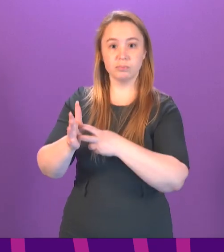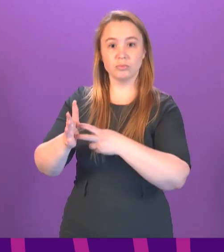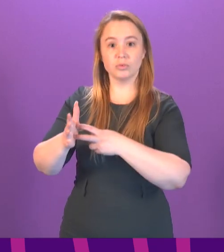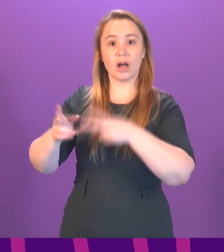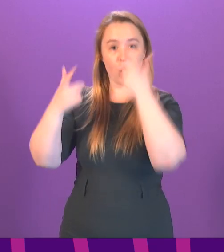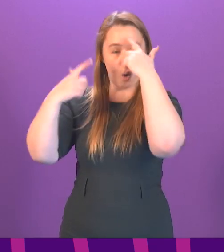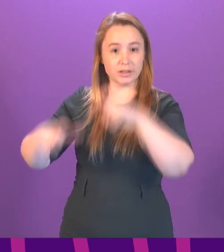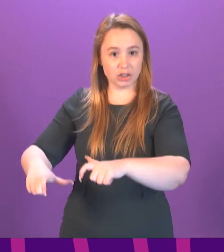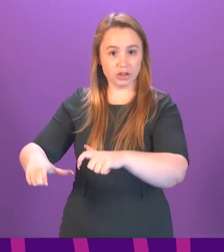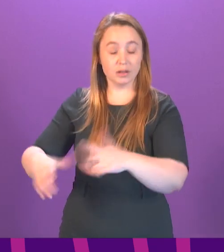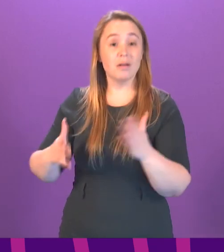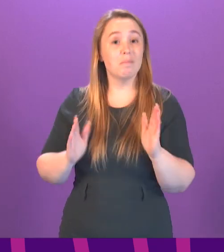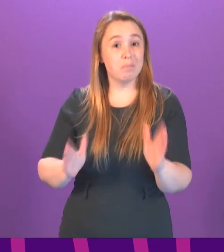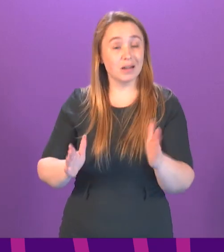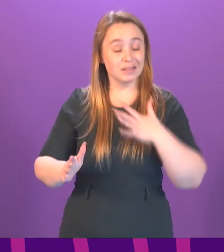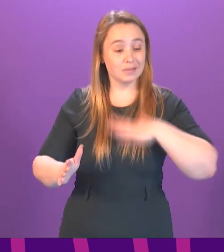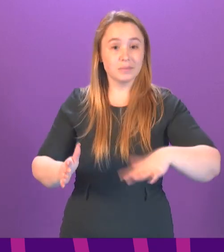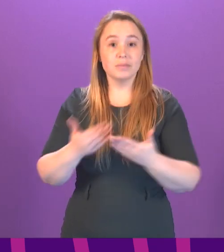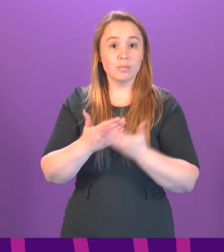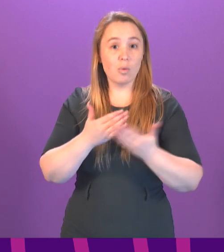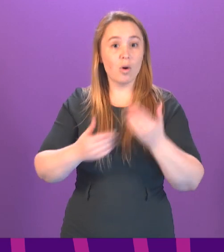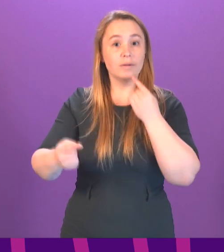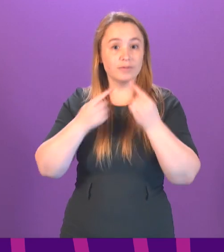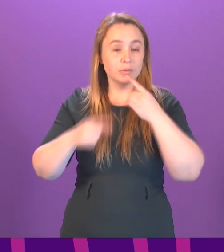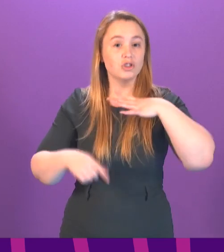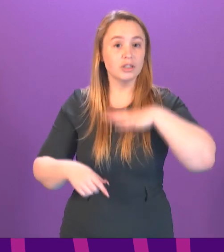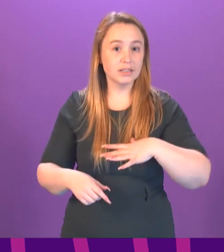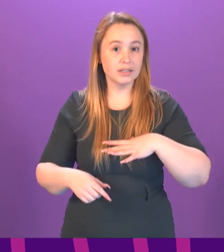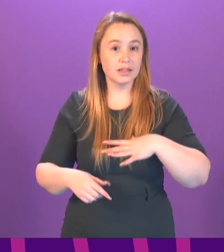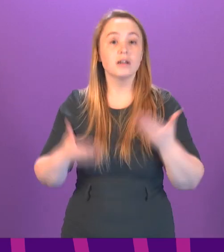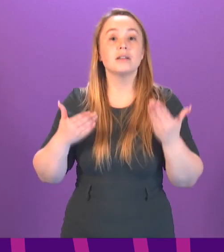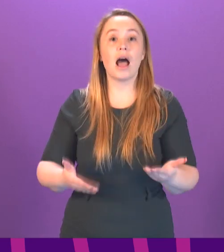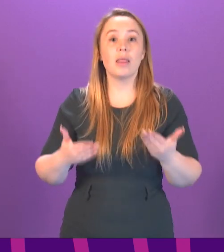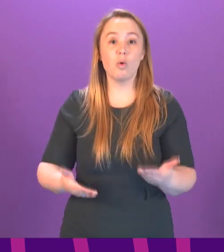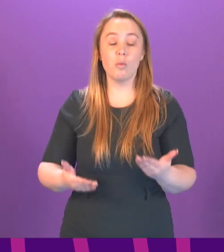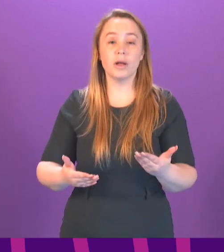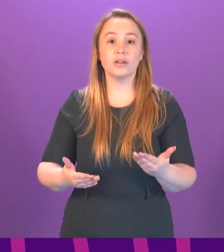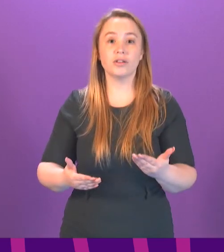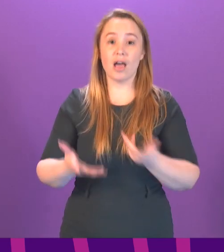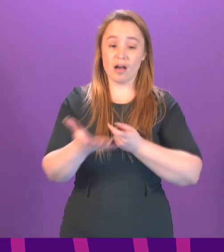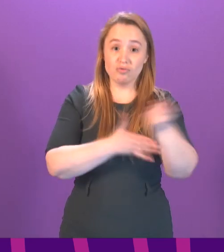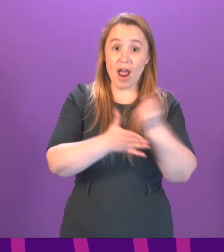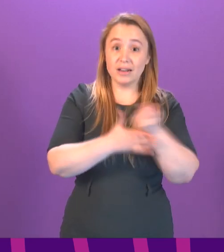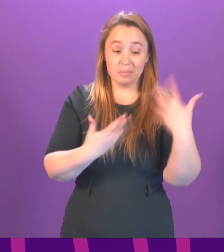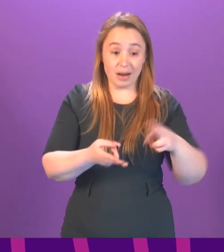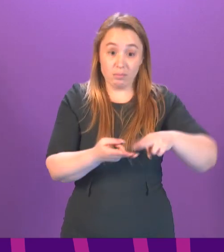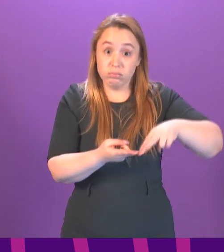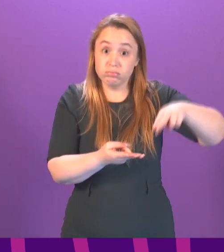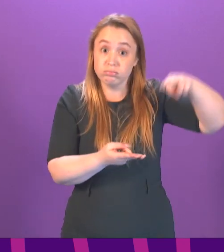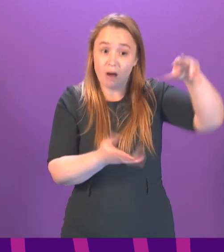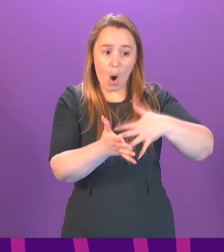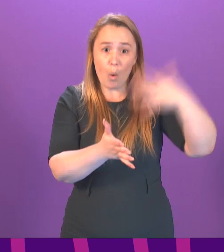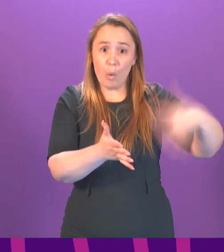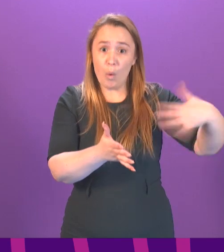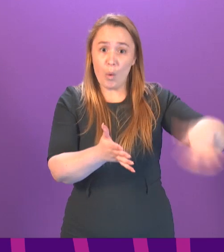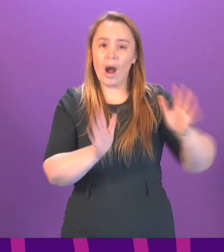But there's still more to do. What's missing is serious action to tackle out of control rent rises. Does the